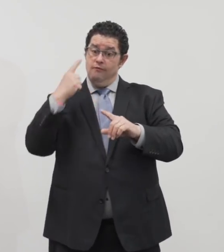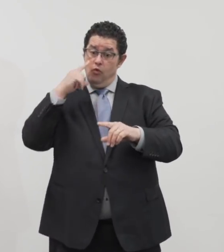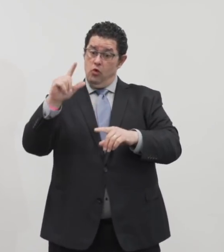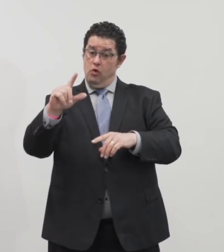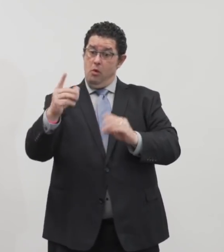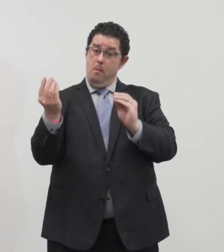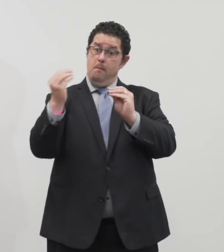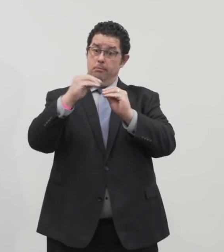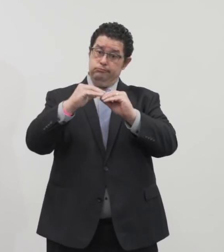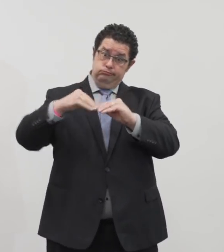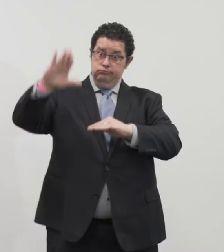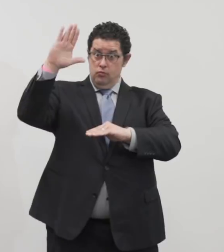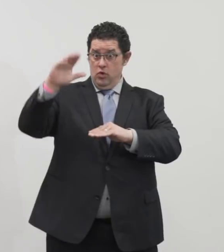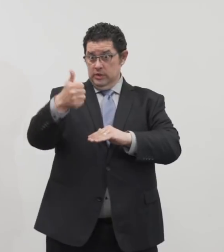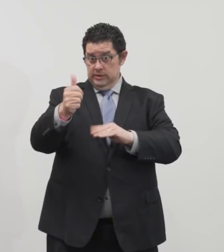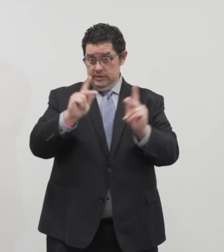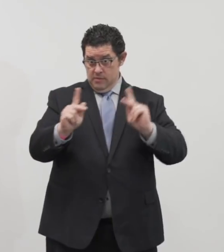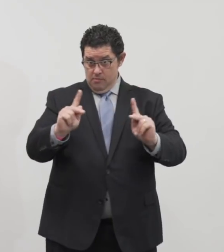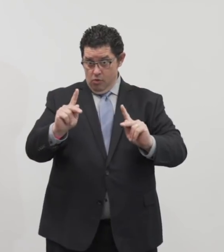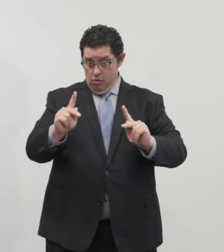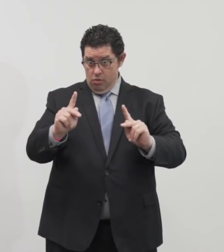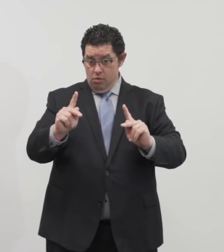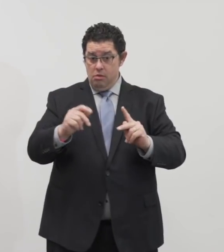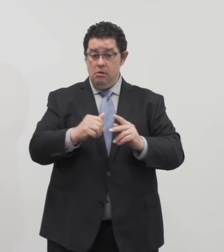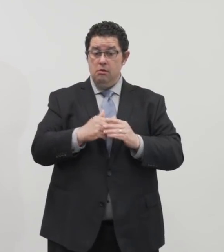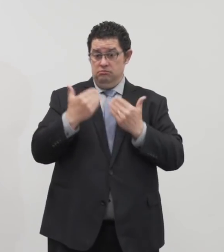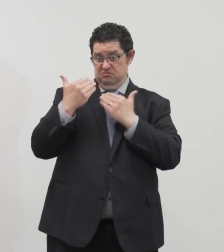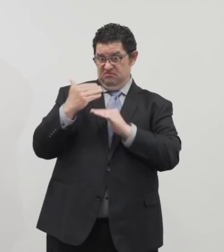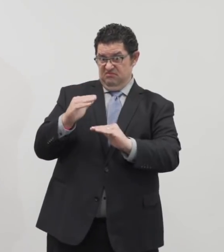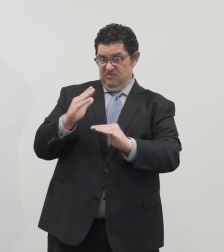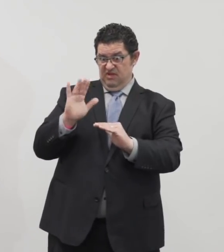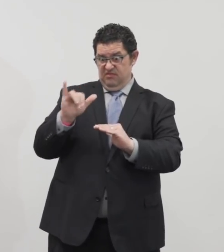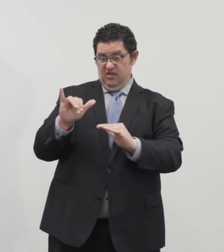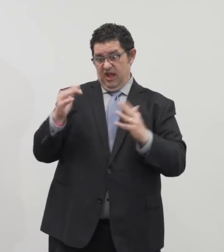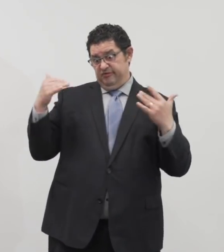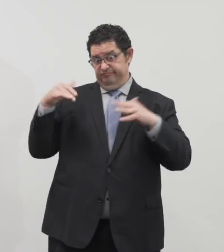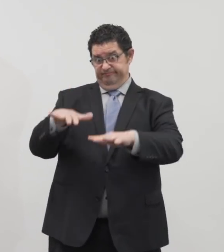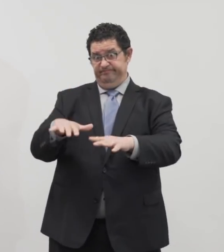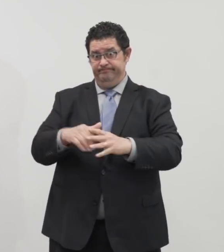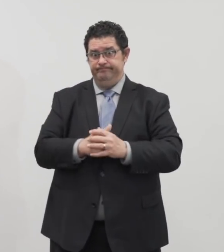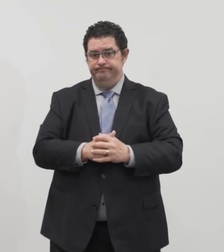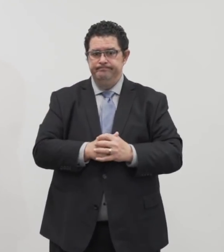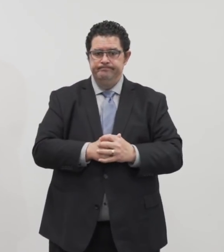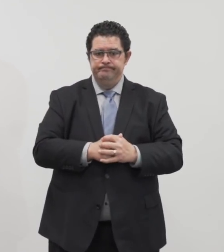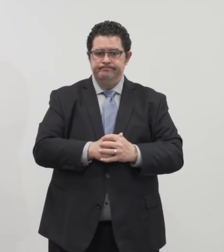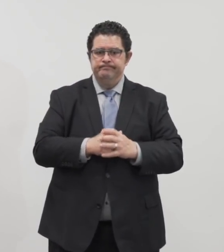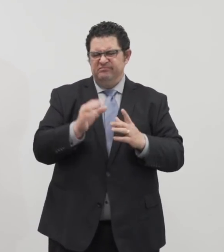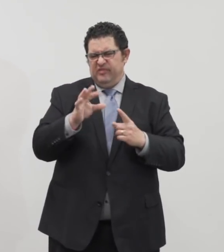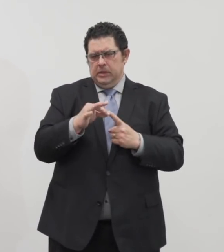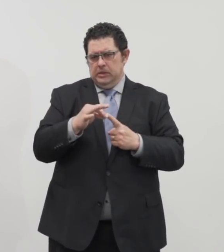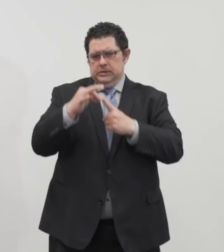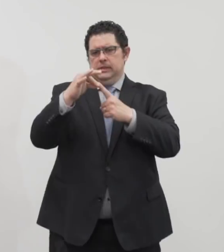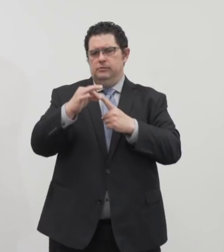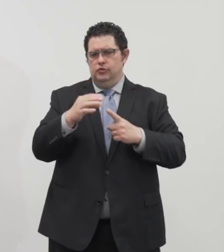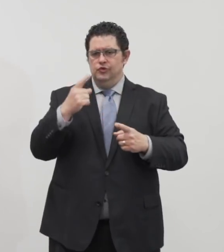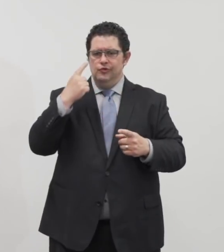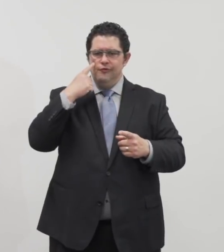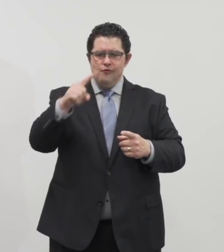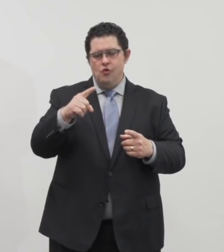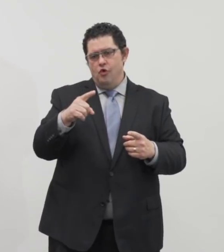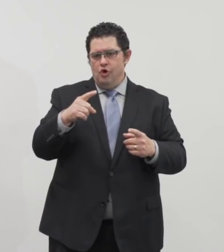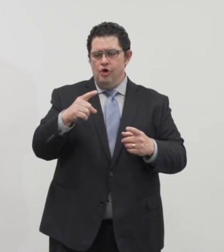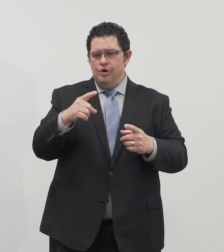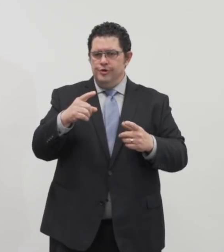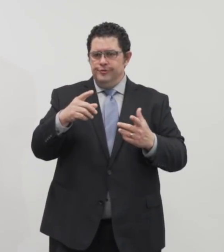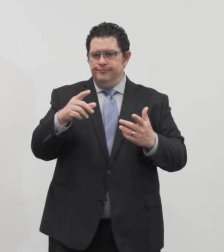moving forward, which would be an exception to the occupancy permits that we previously